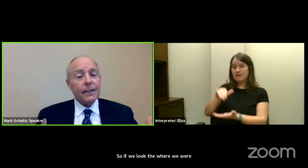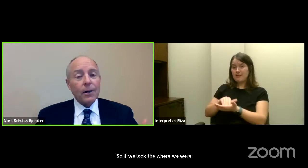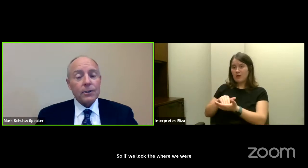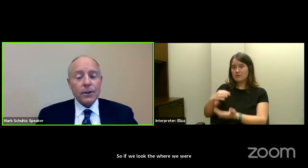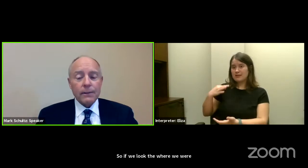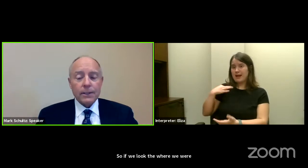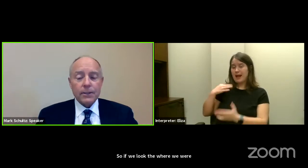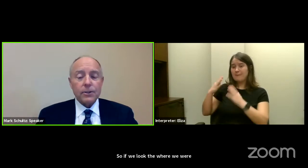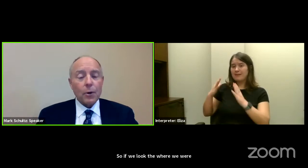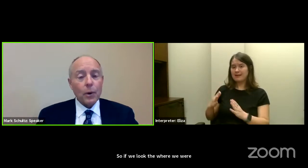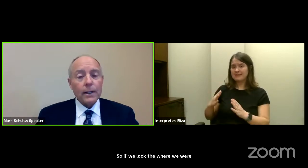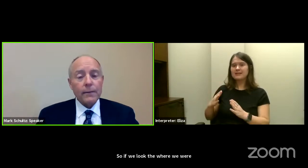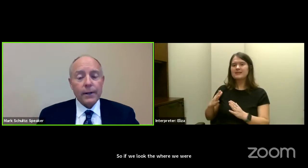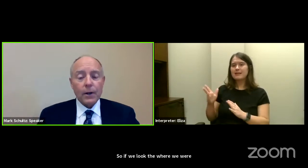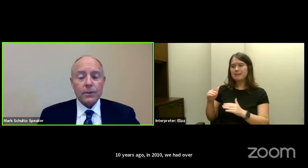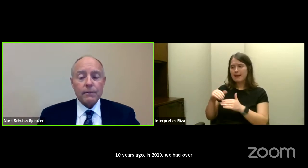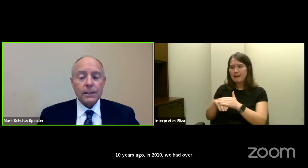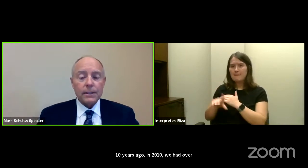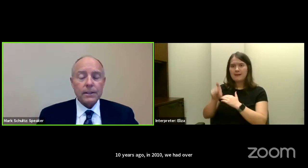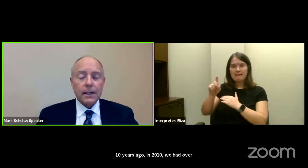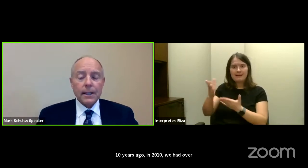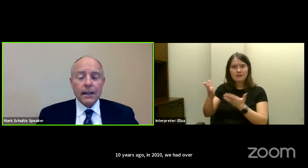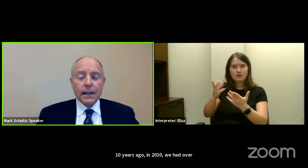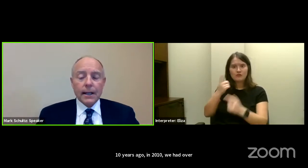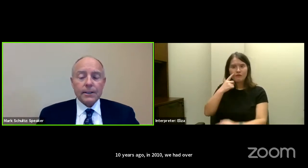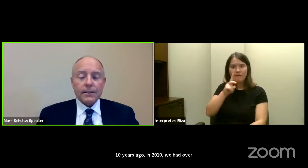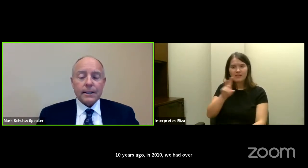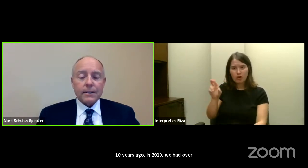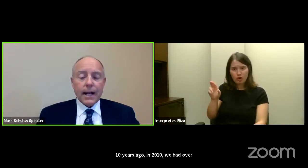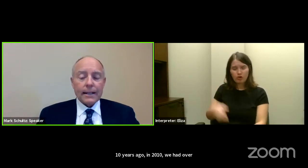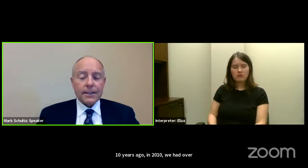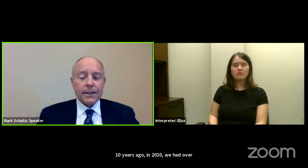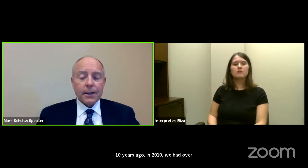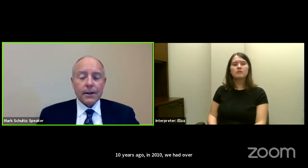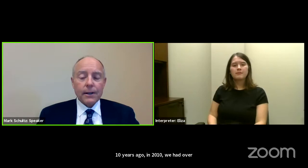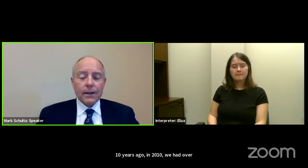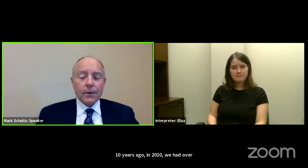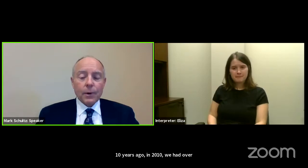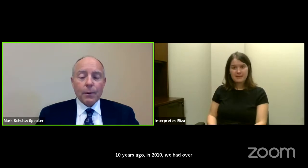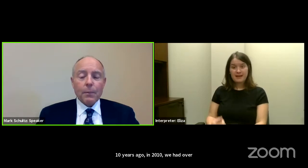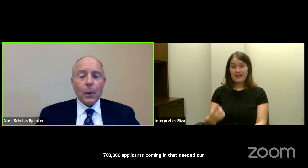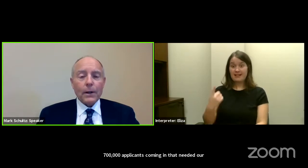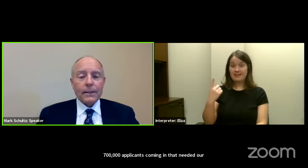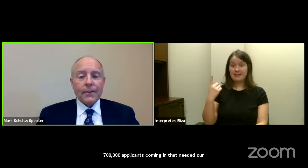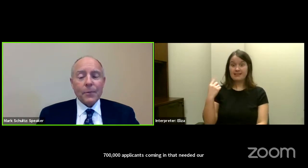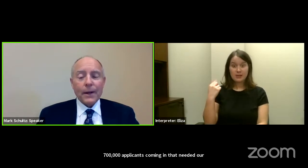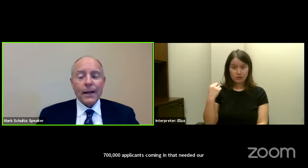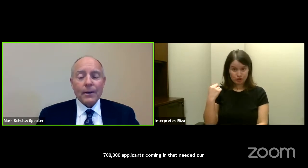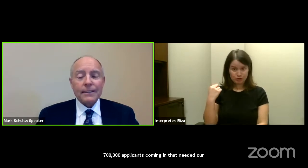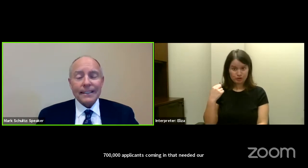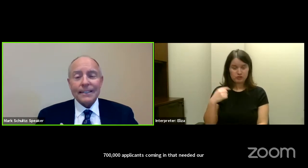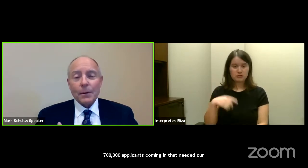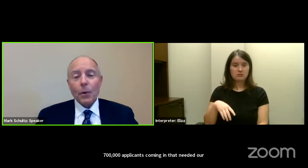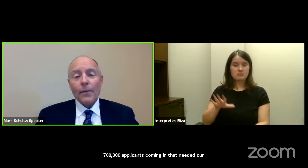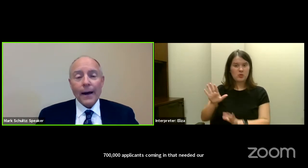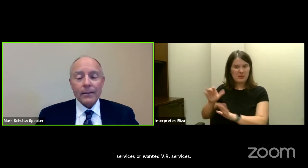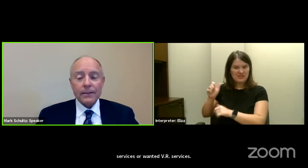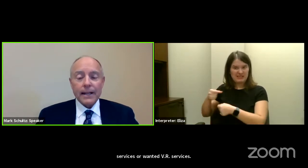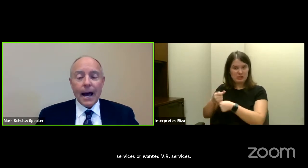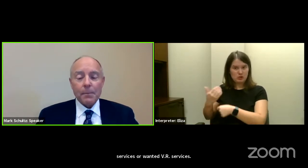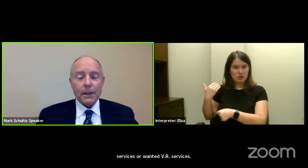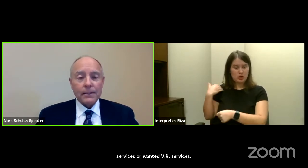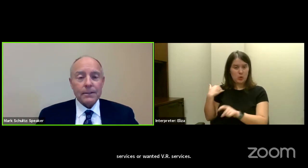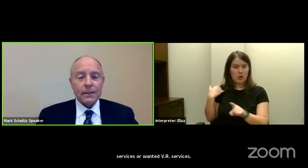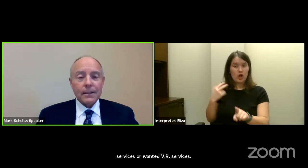that needed our services or wanted VR services. And just this last year, we reported that 361